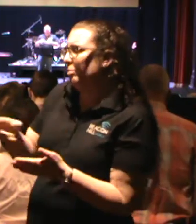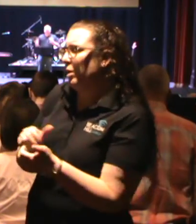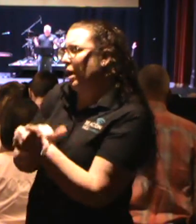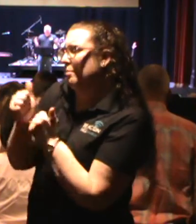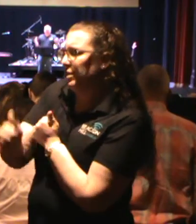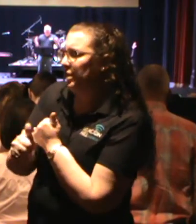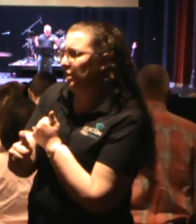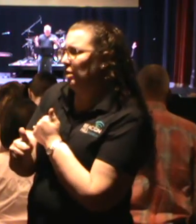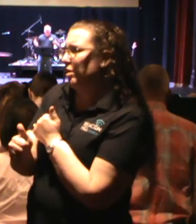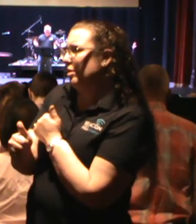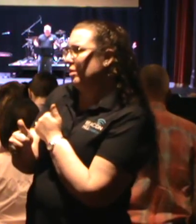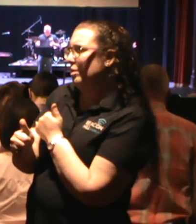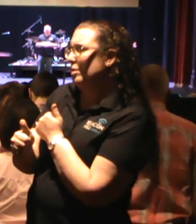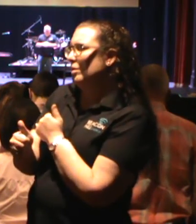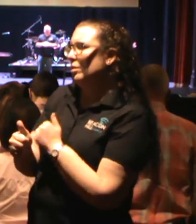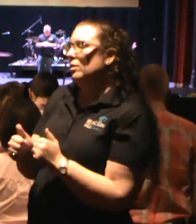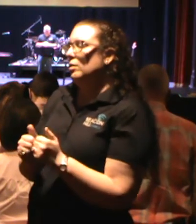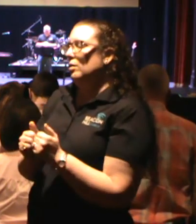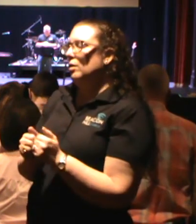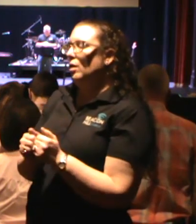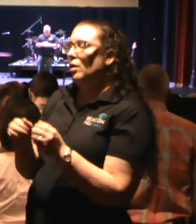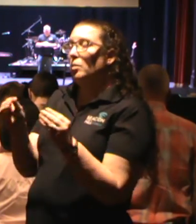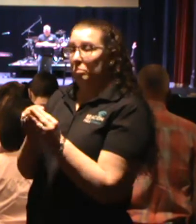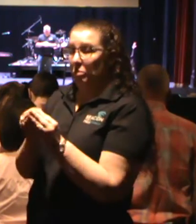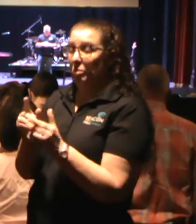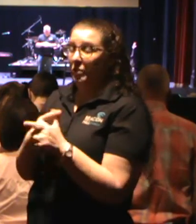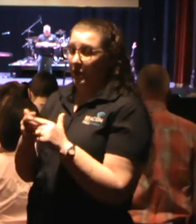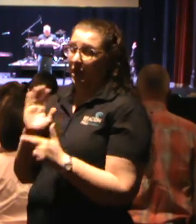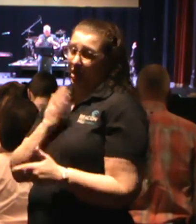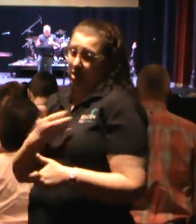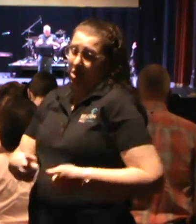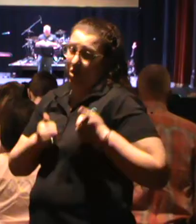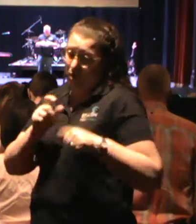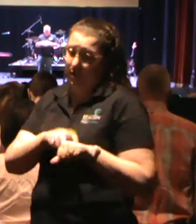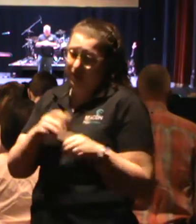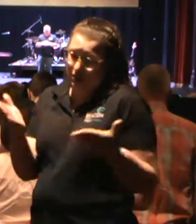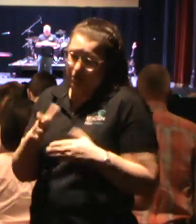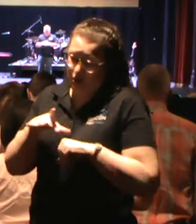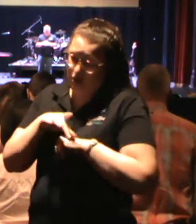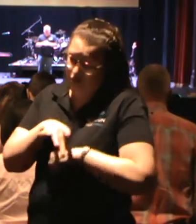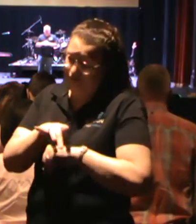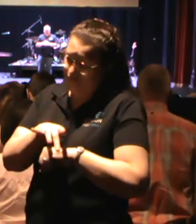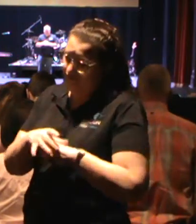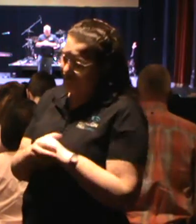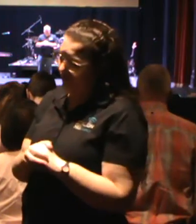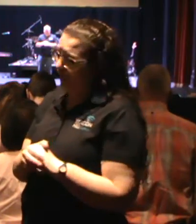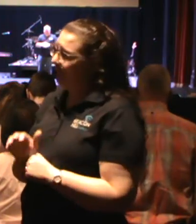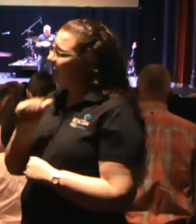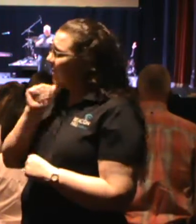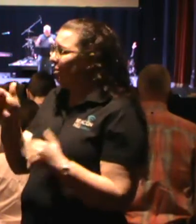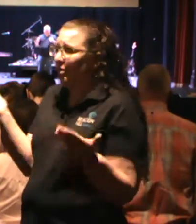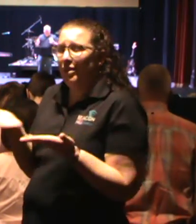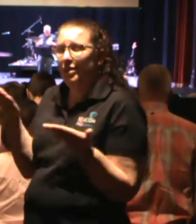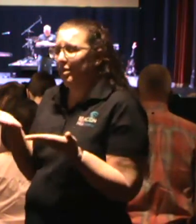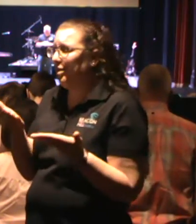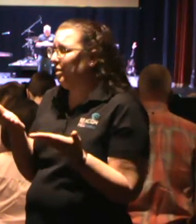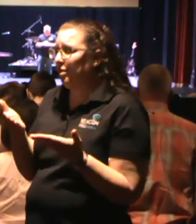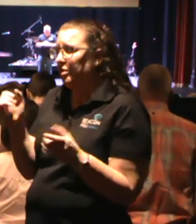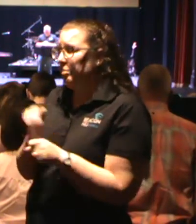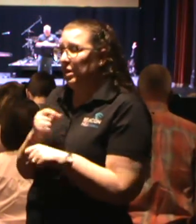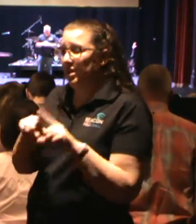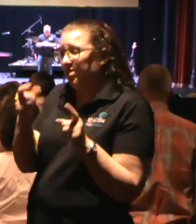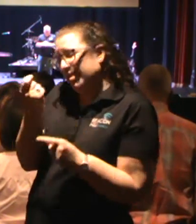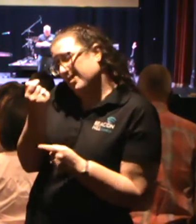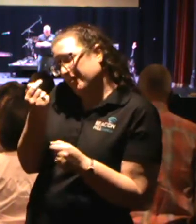way past our lifetime here on earth. Lord, we didn't come here just to make a difference for a little